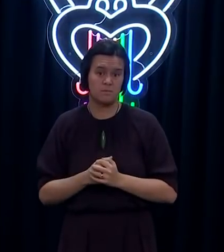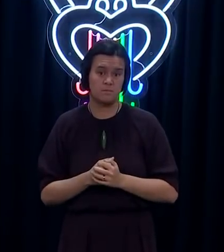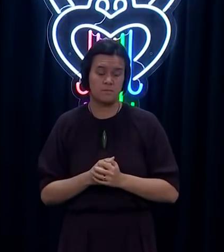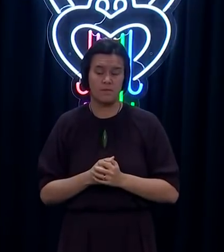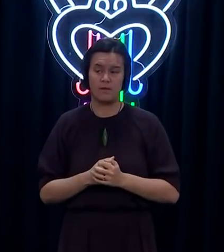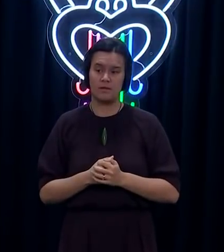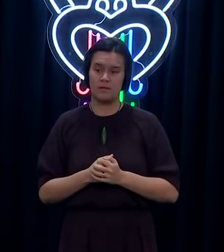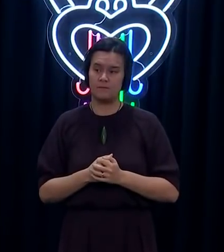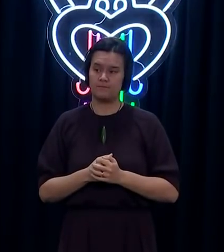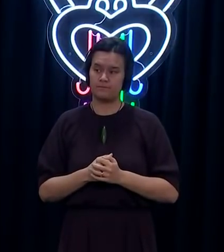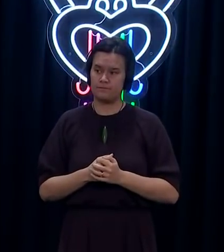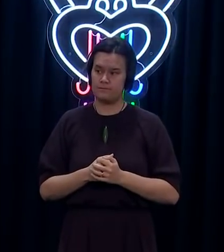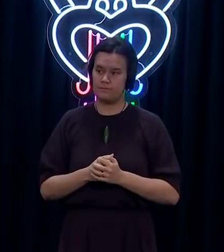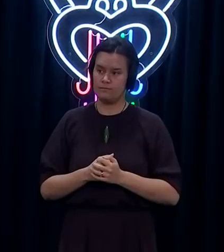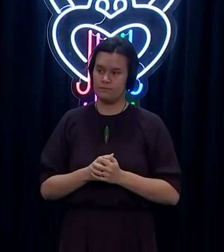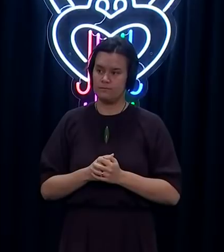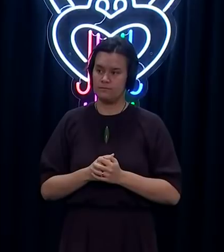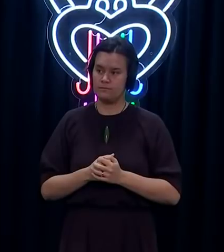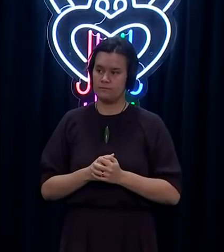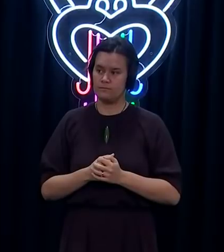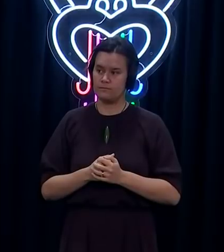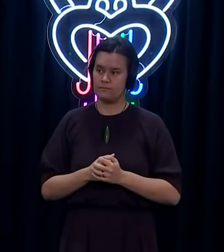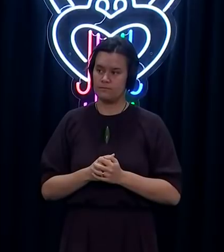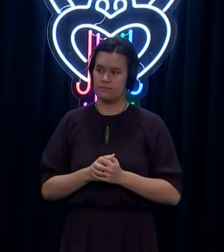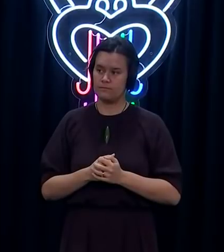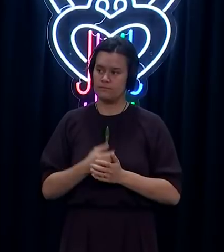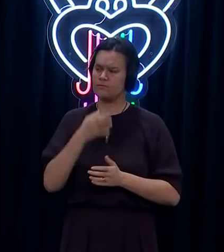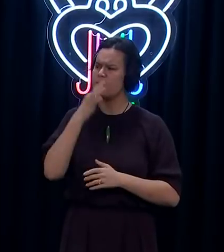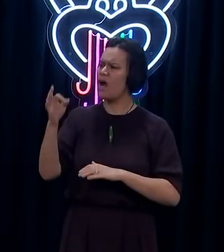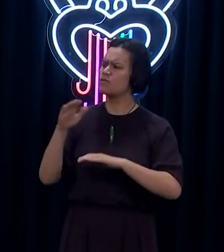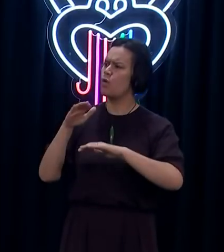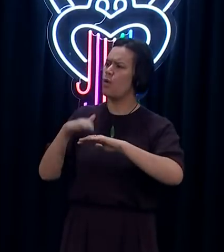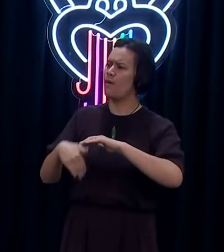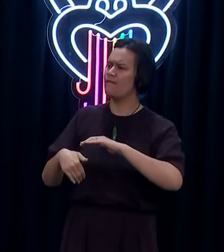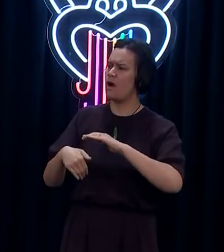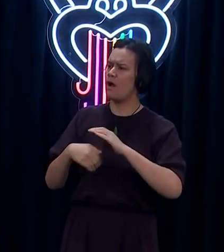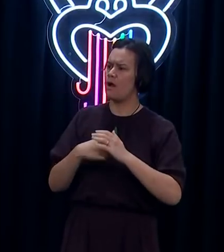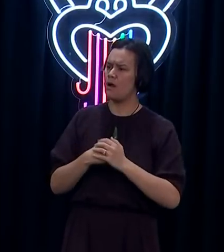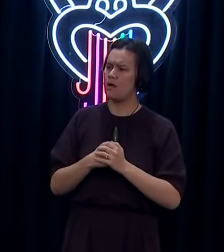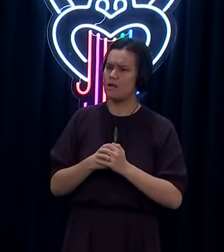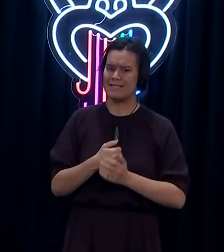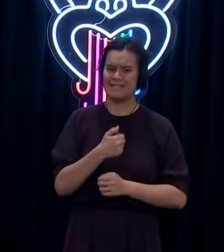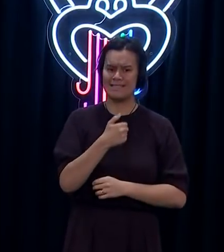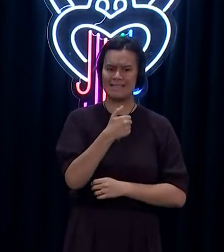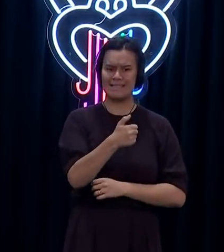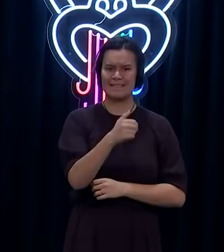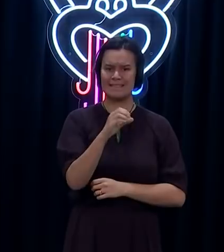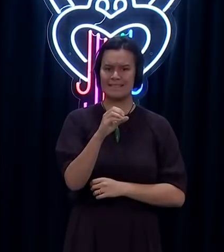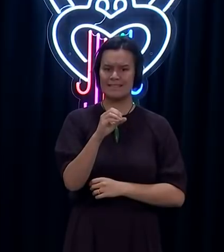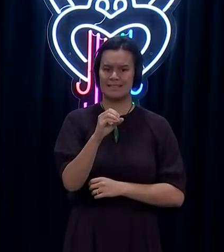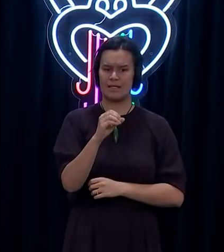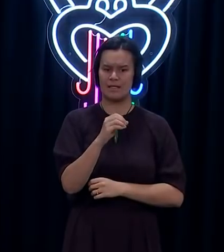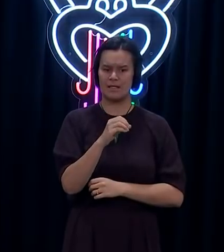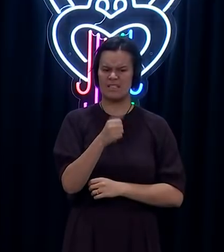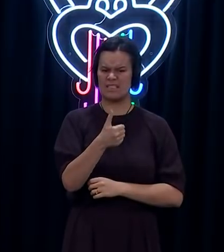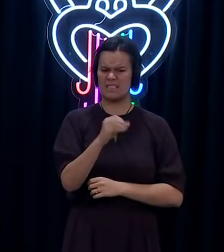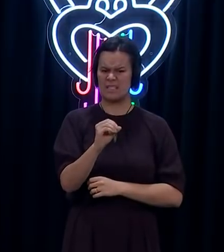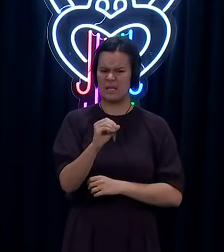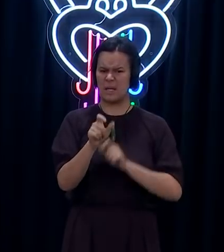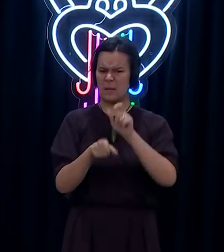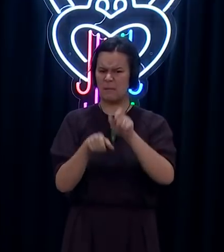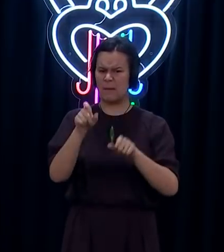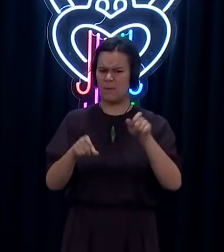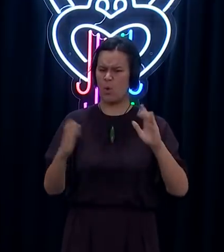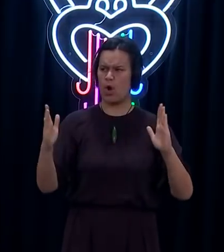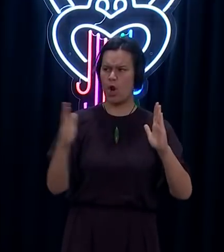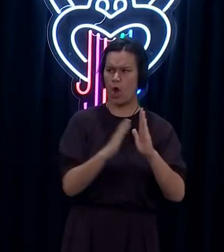I'll come to you now. Just on those 60 or so people who are yet to test negative who are contacts of that truck driver what regions are they in and will that